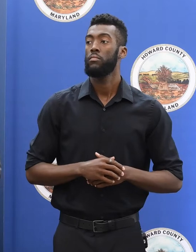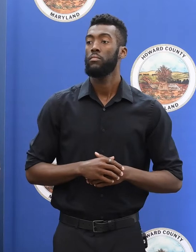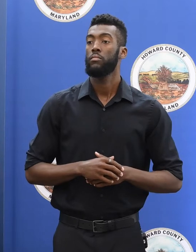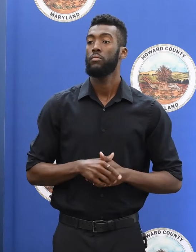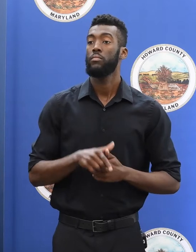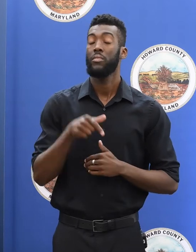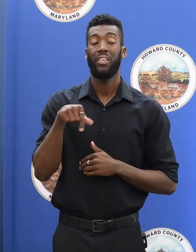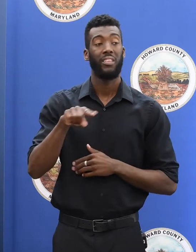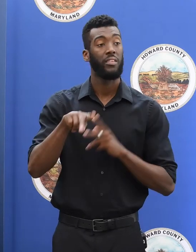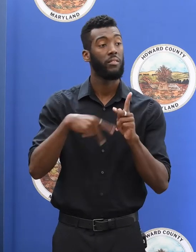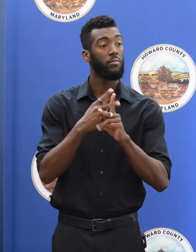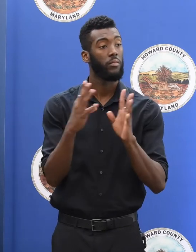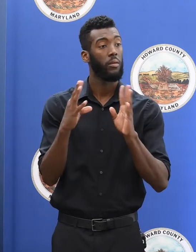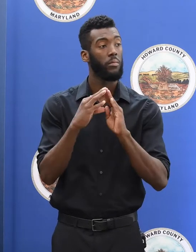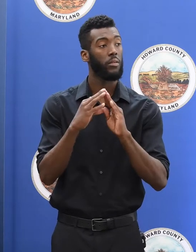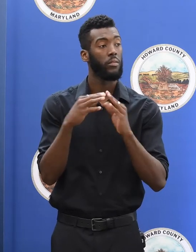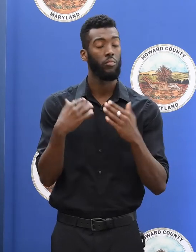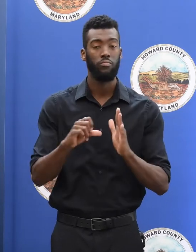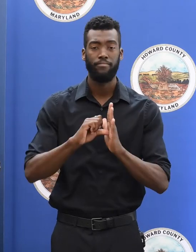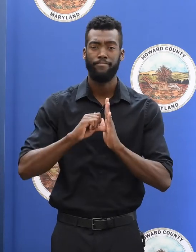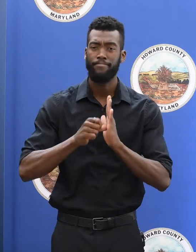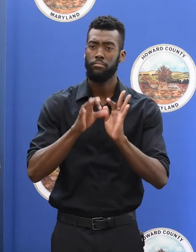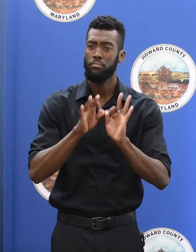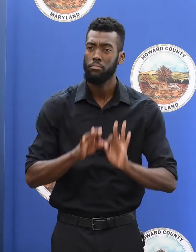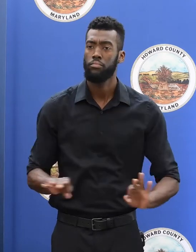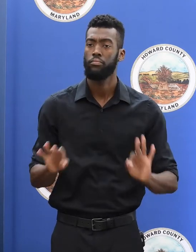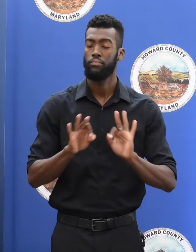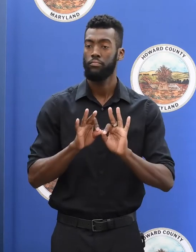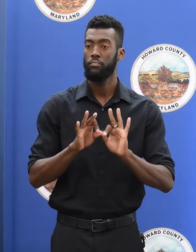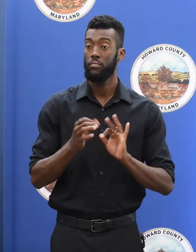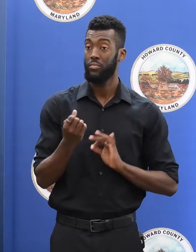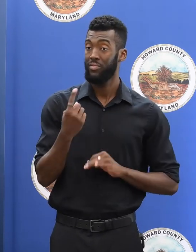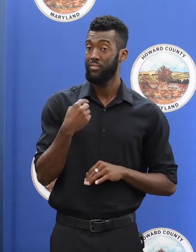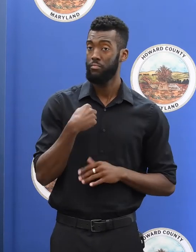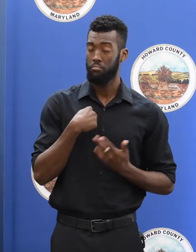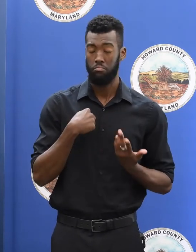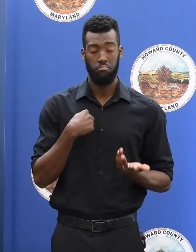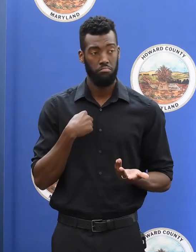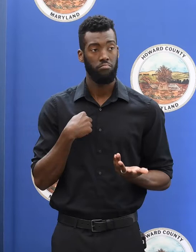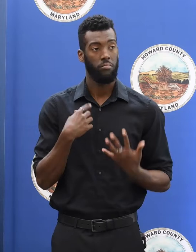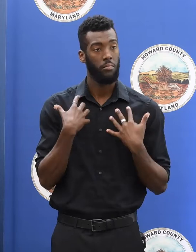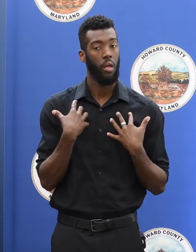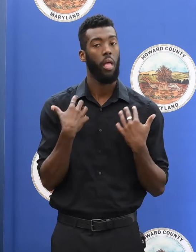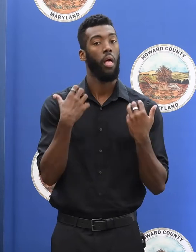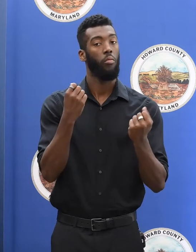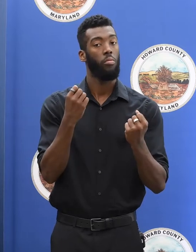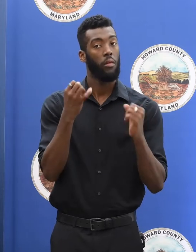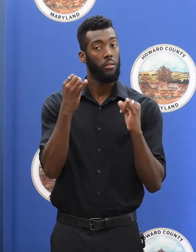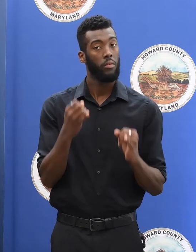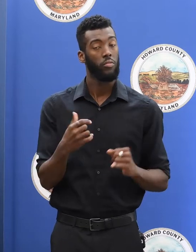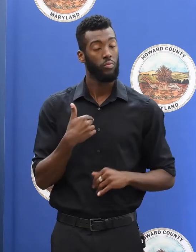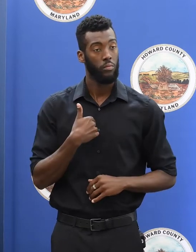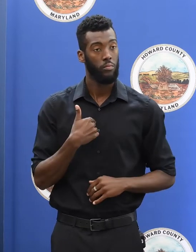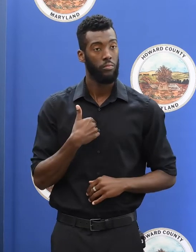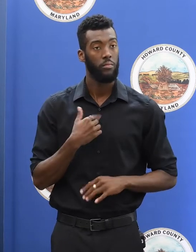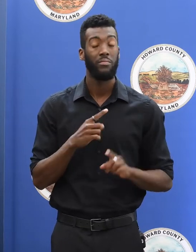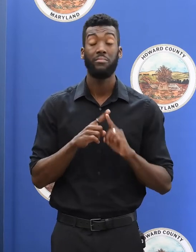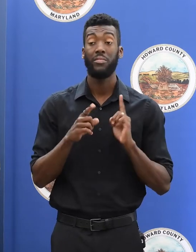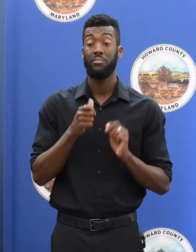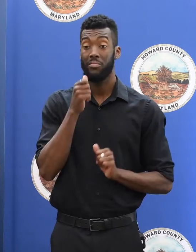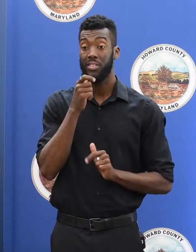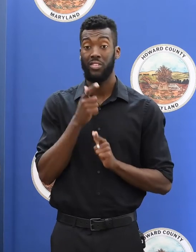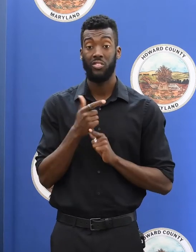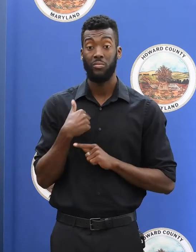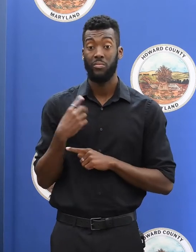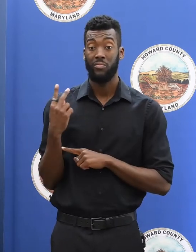incredibly important. You know, here I am, a relatively healthy individual. However, my sister and